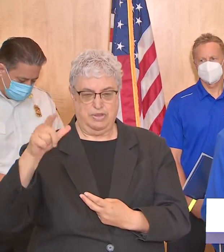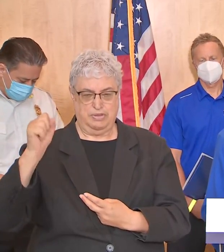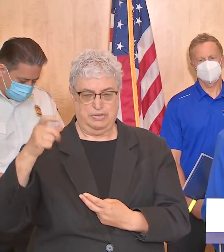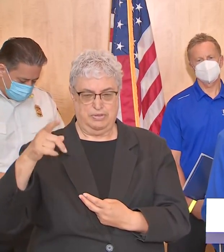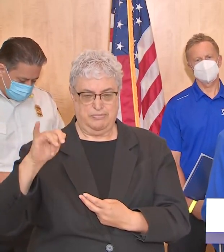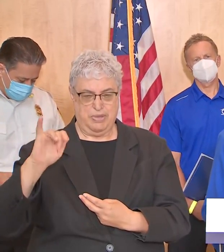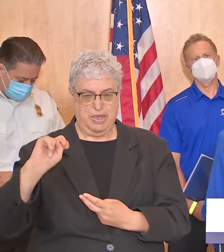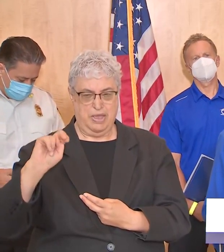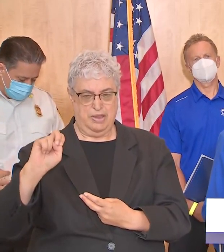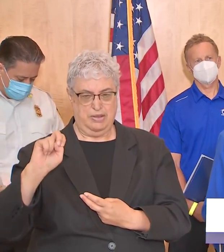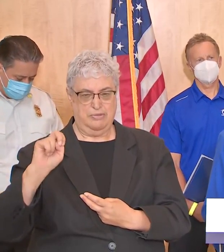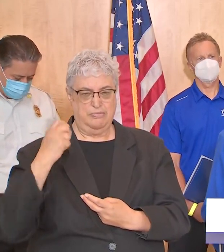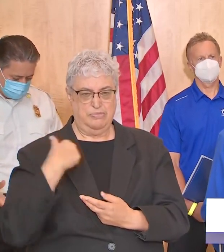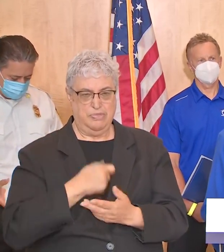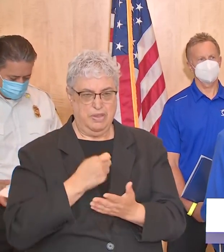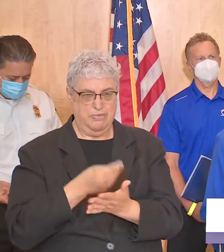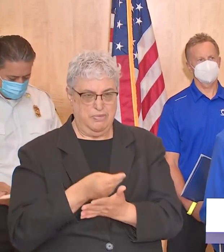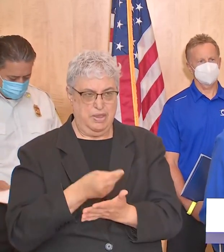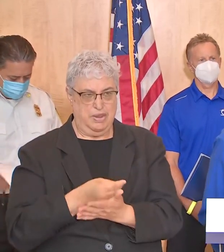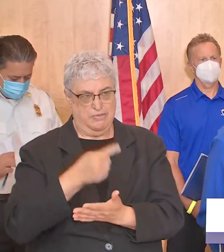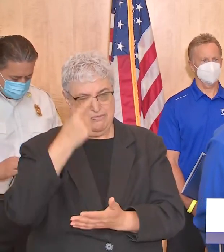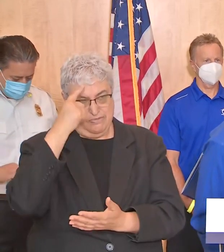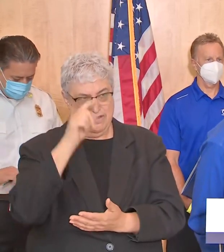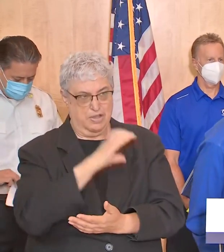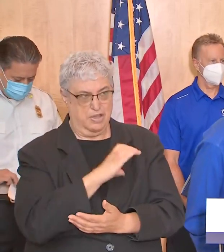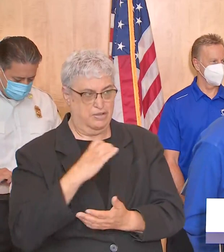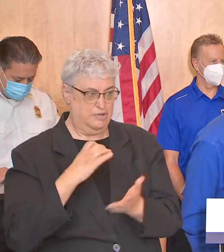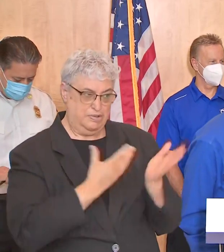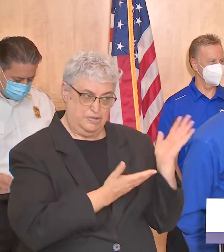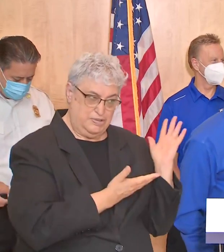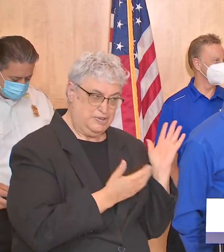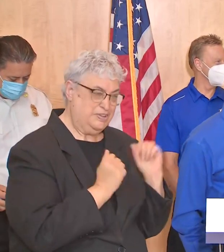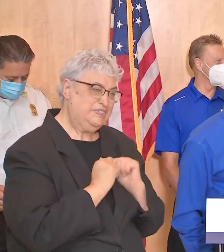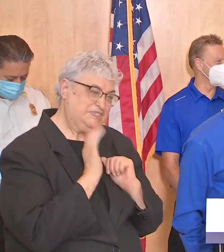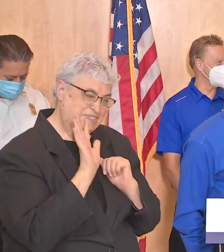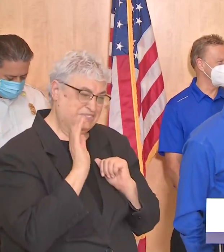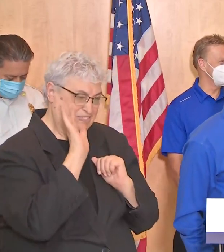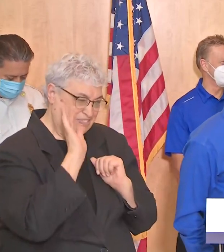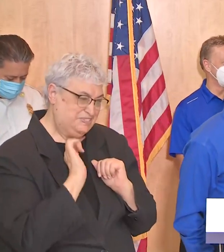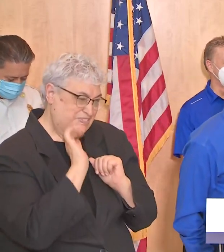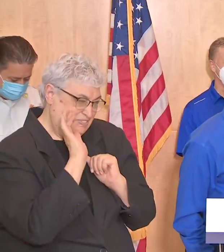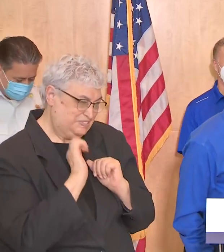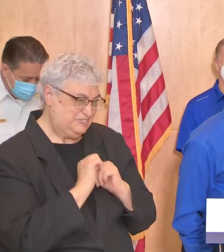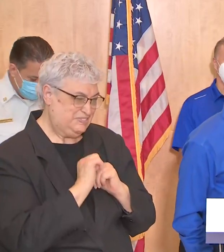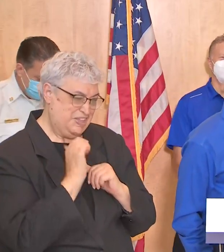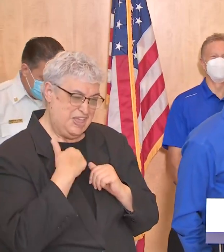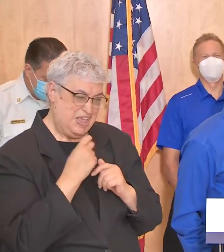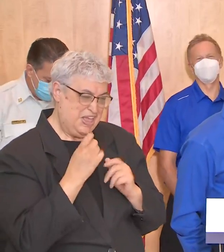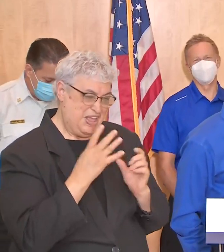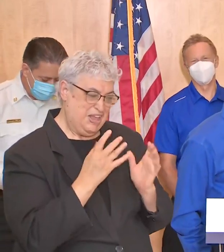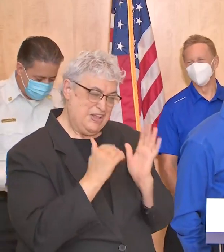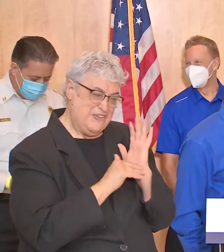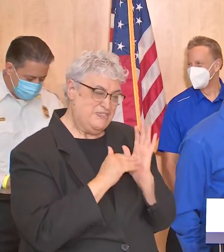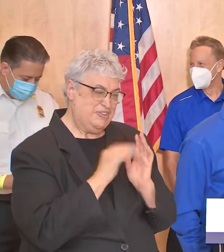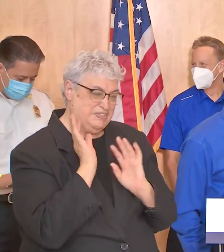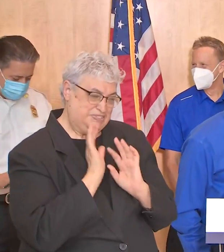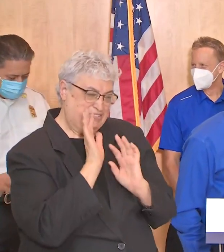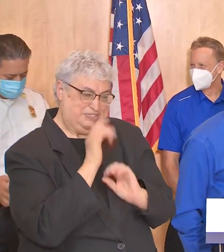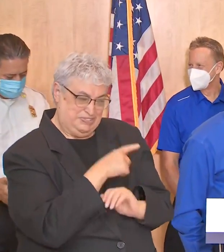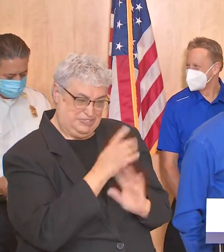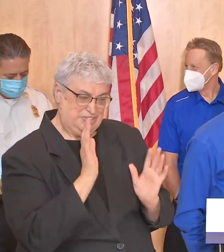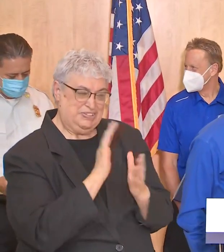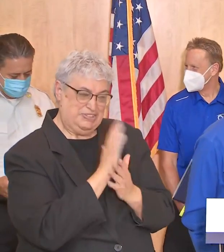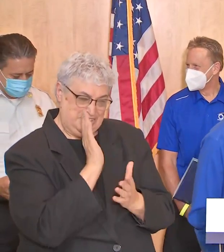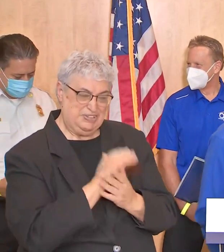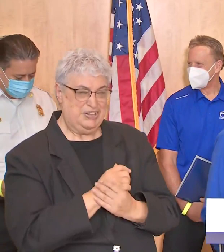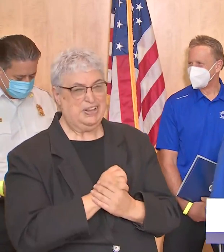there's a need for funding uh congresswoman um i i i hate to keep you know but you're here